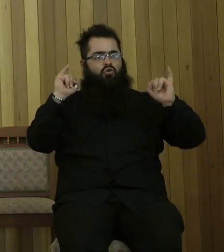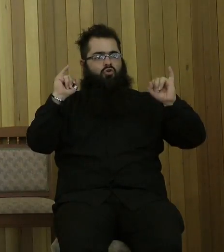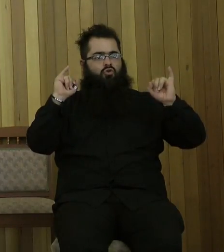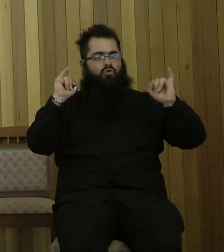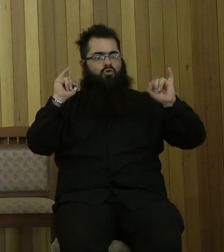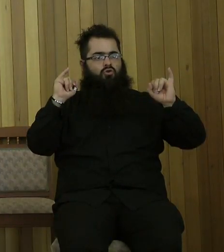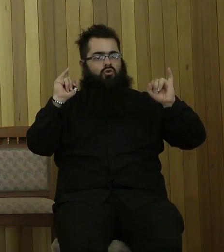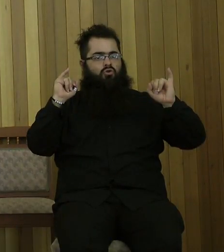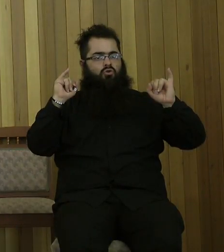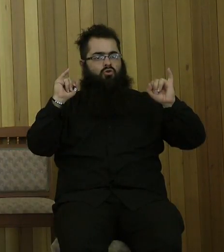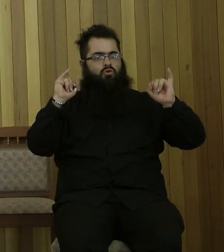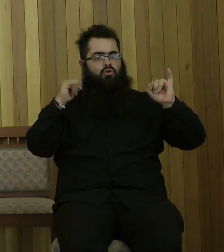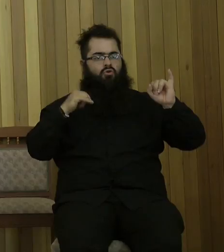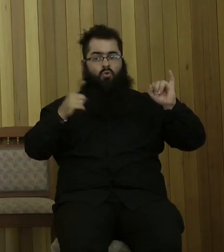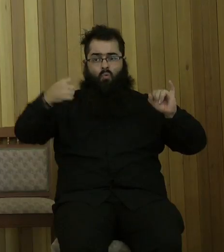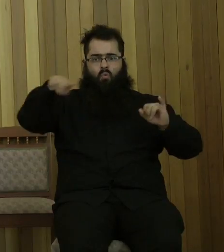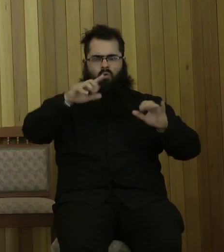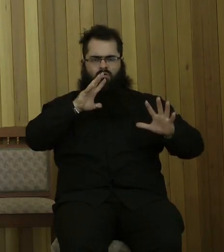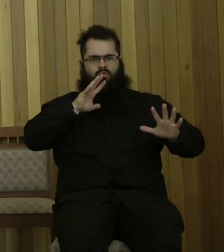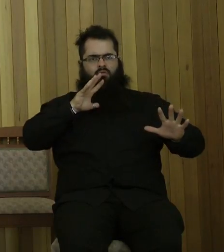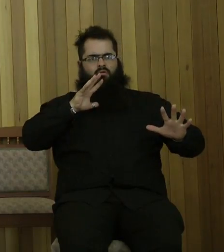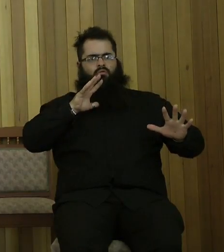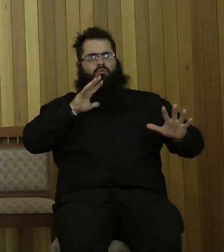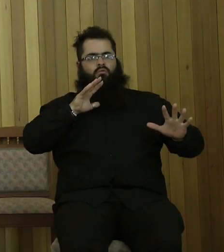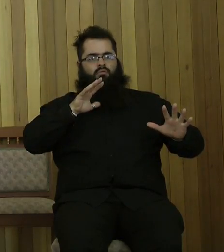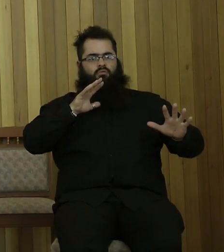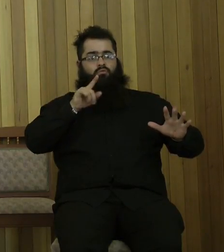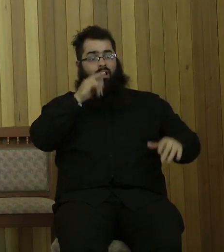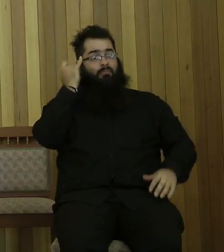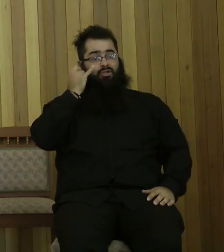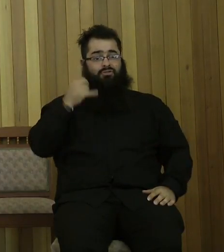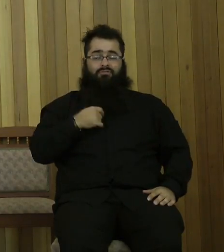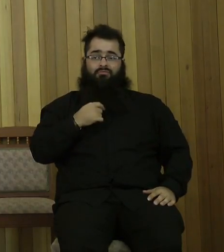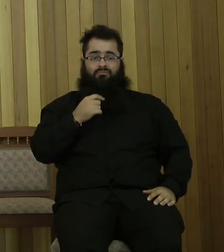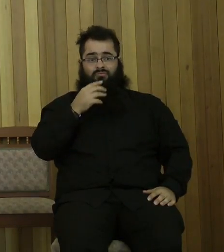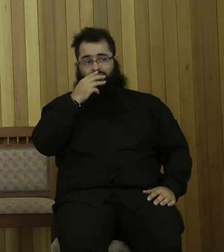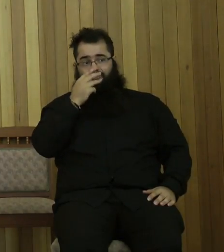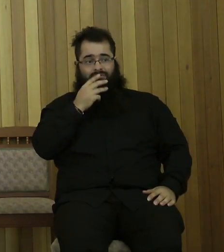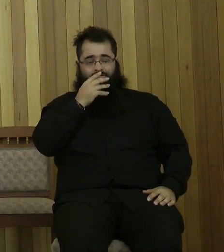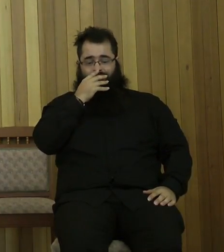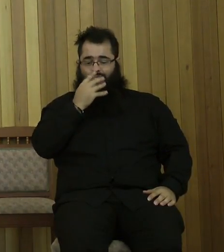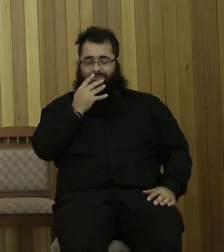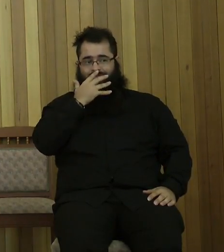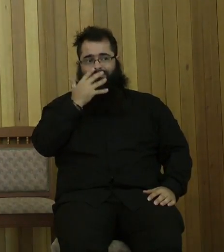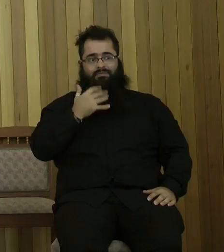So you can imagine, for all my teen years, I'm thinking that if there is a God,